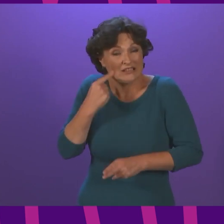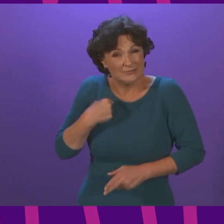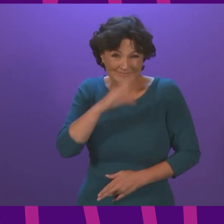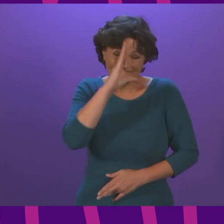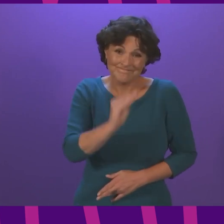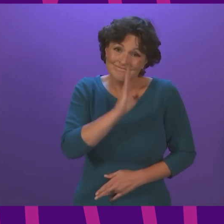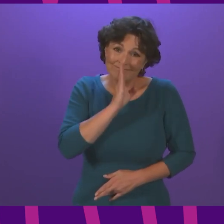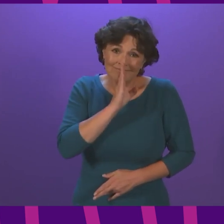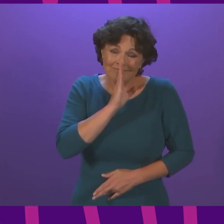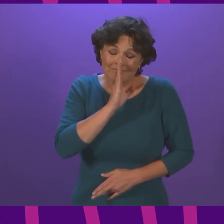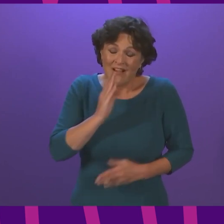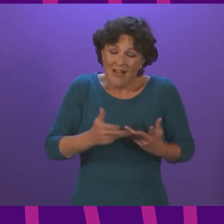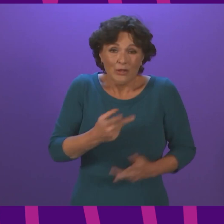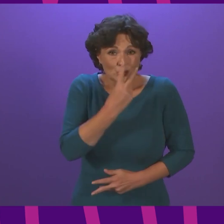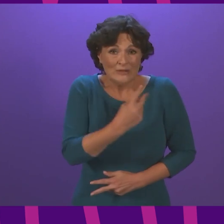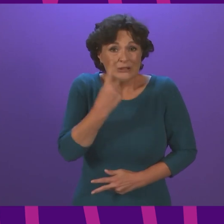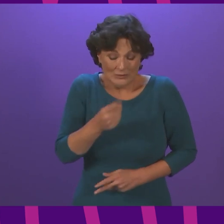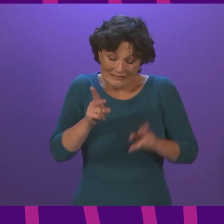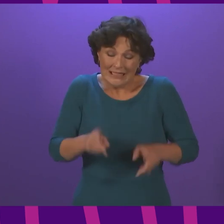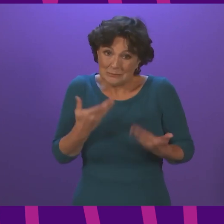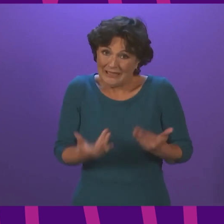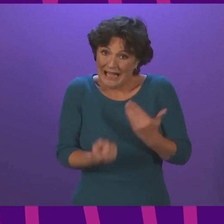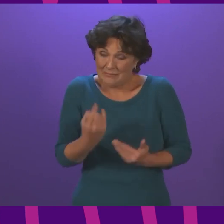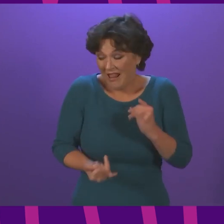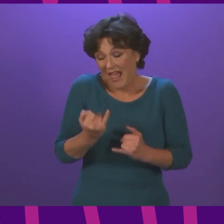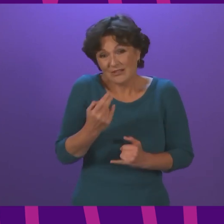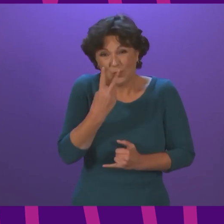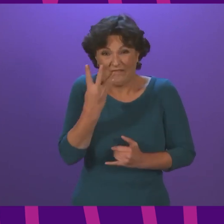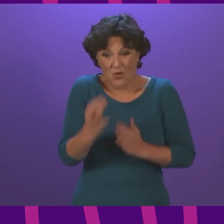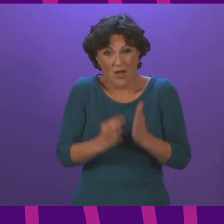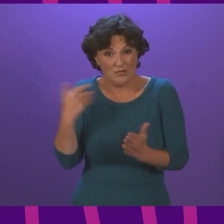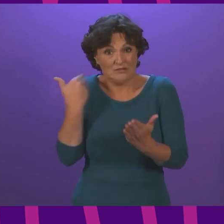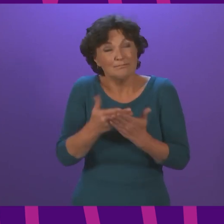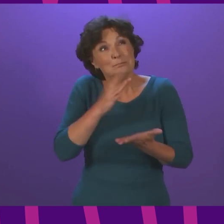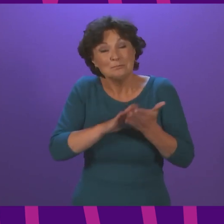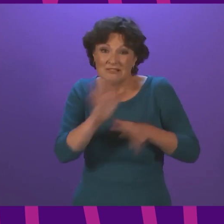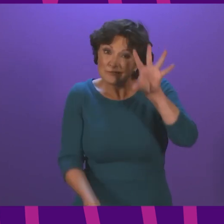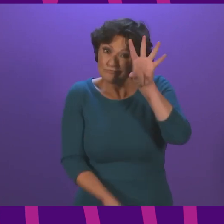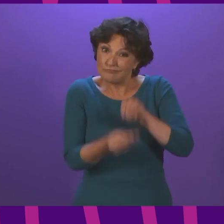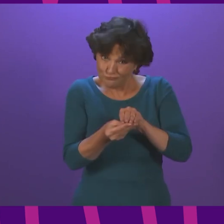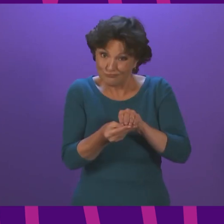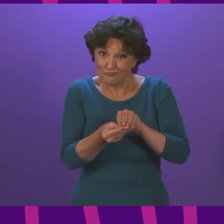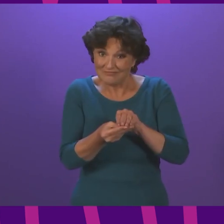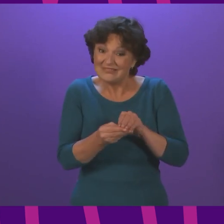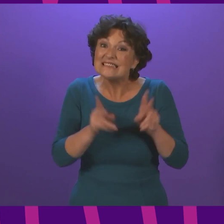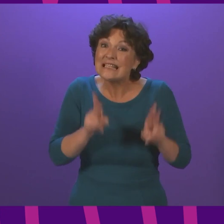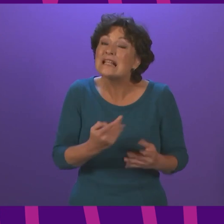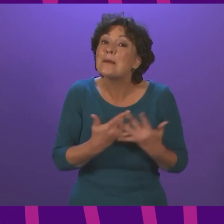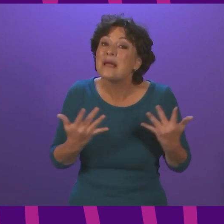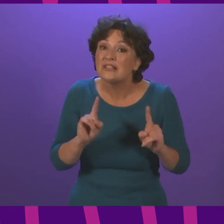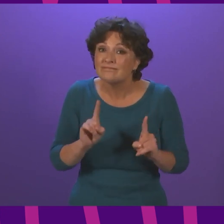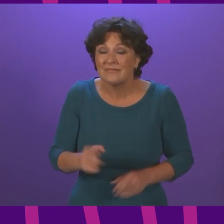a further 21 deaths have been reported in the past 24 hours, and that takes the total number of deaths registered under this daily definition